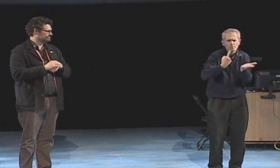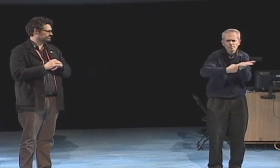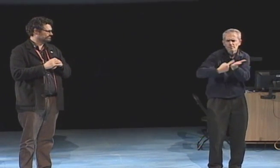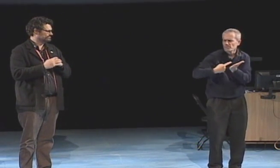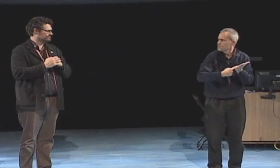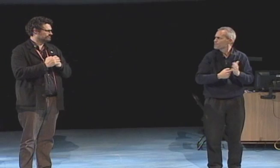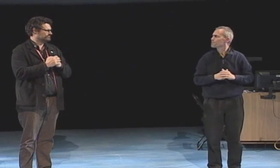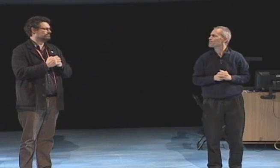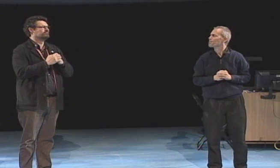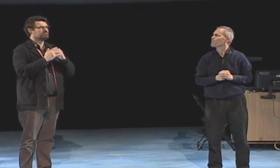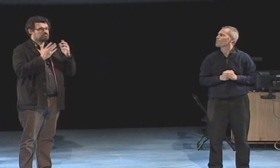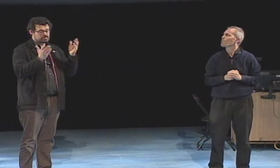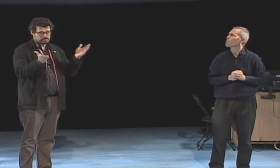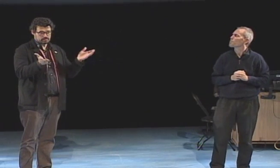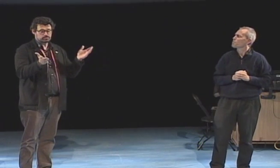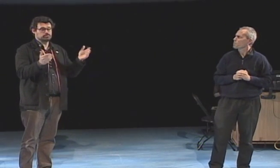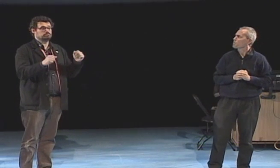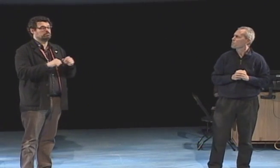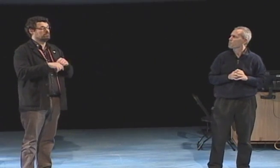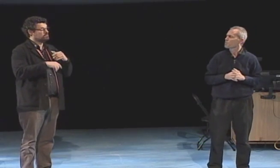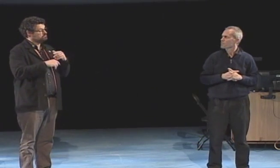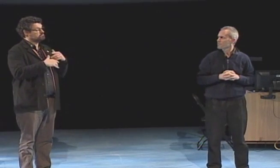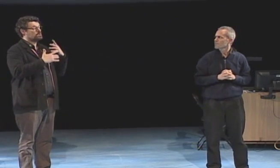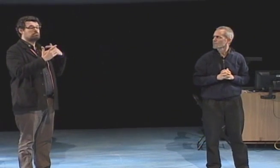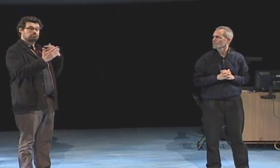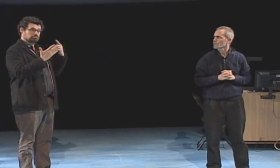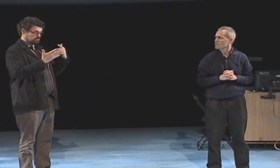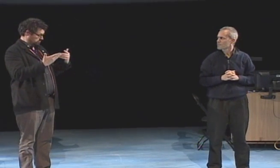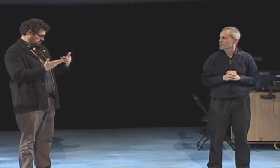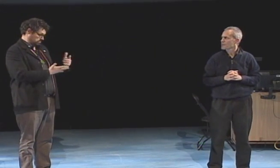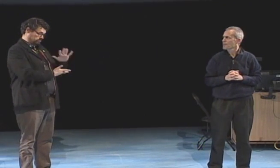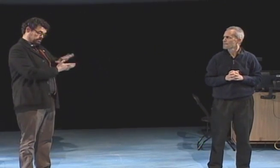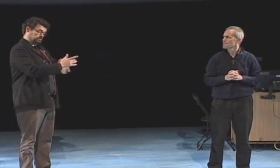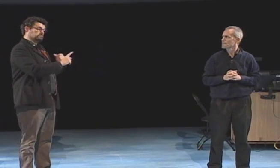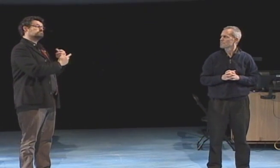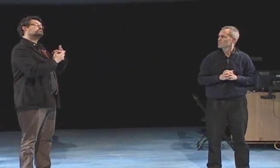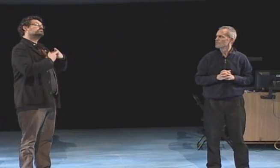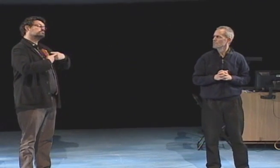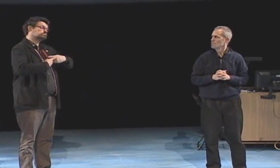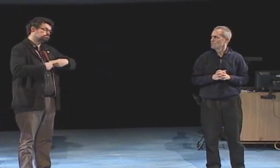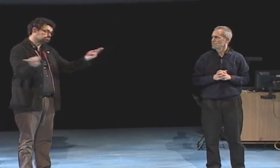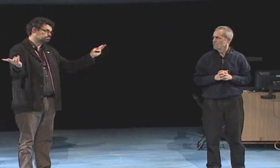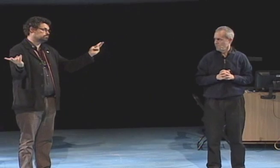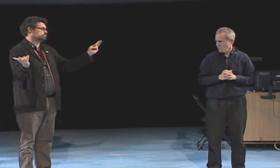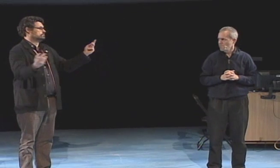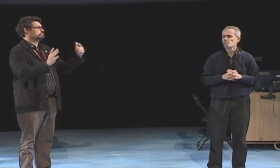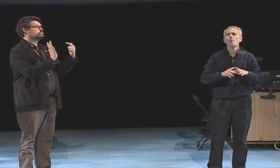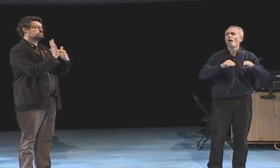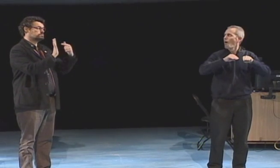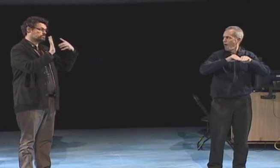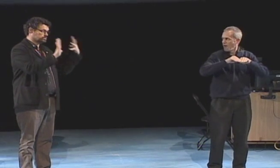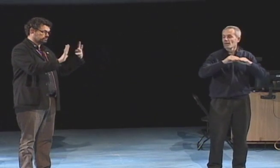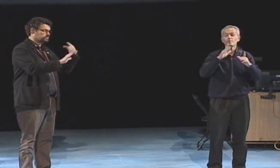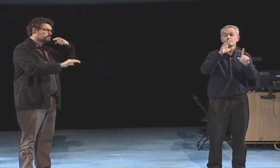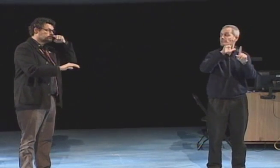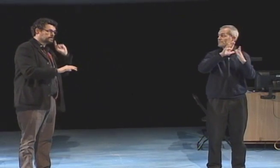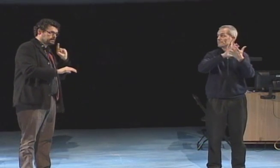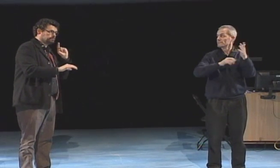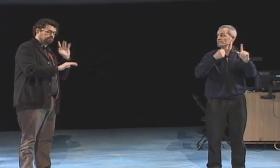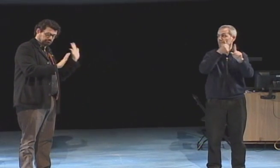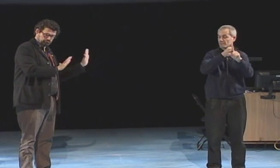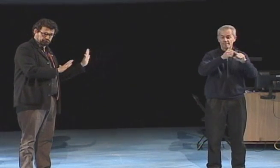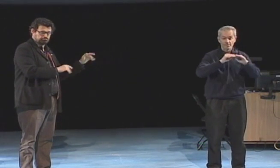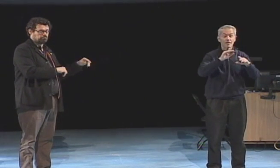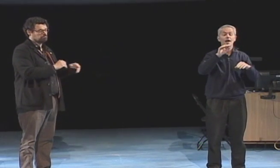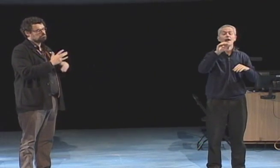and made it public and allowed for the purpose of collecting feedback hoping the people